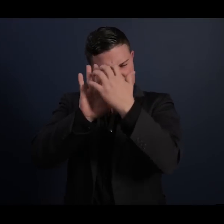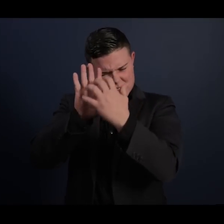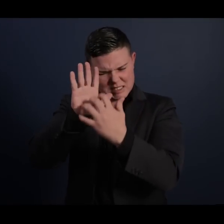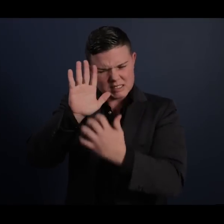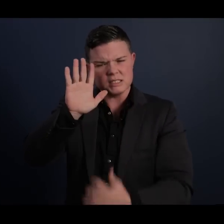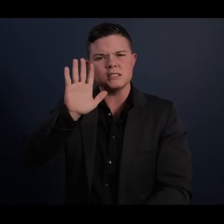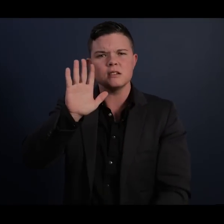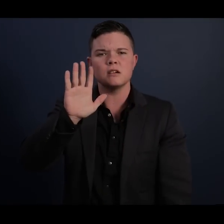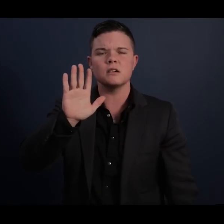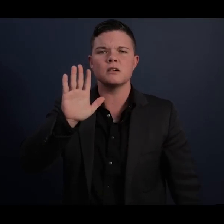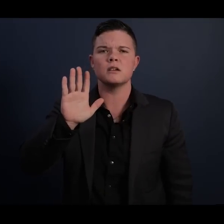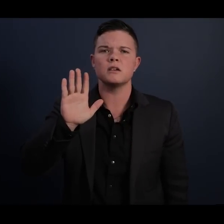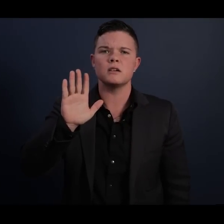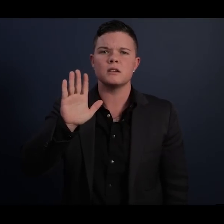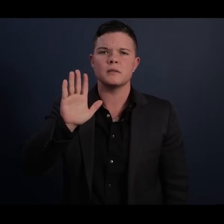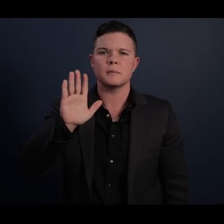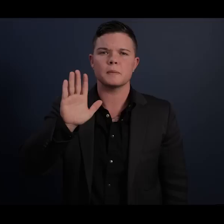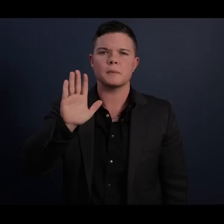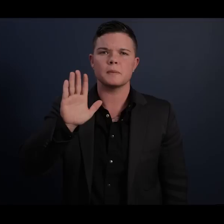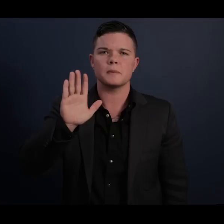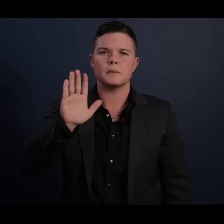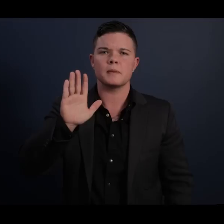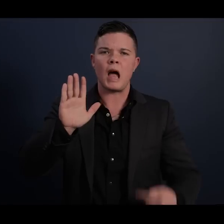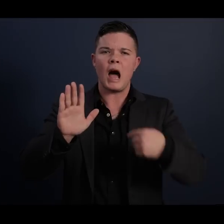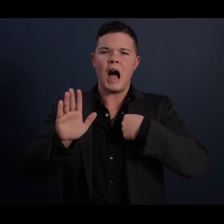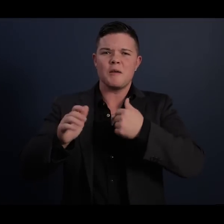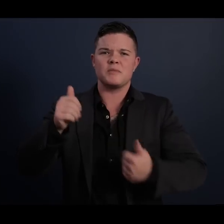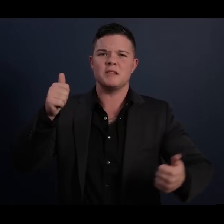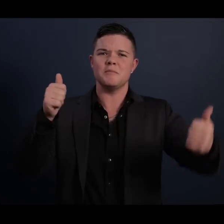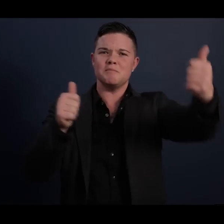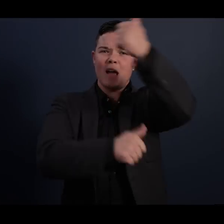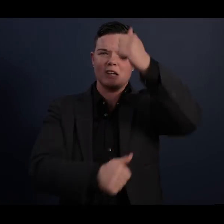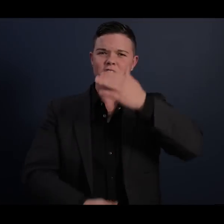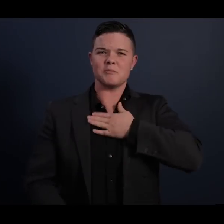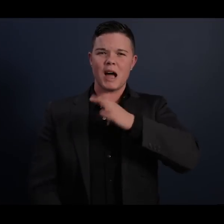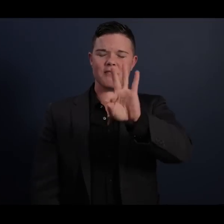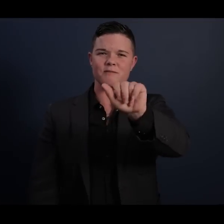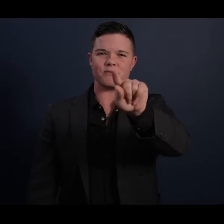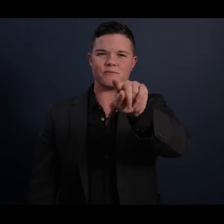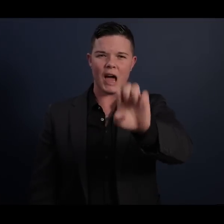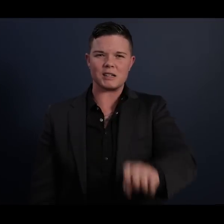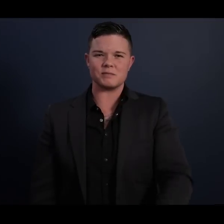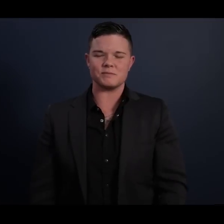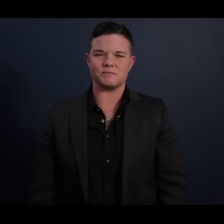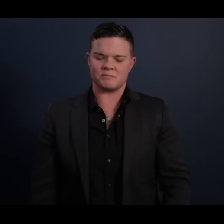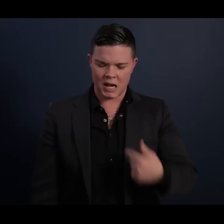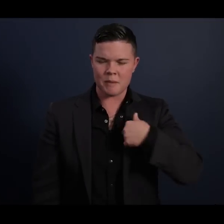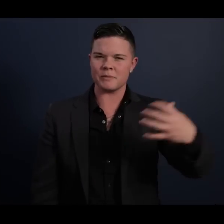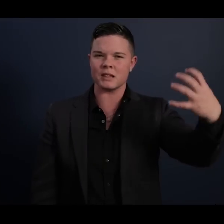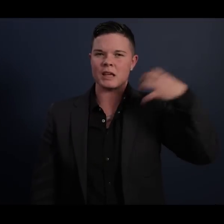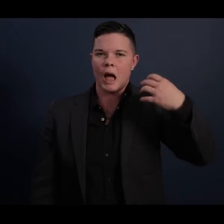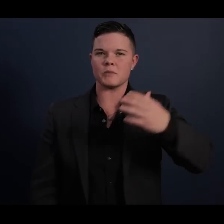scroll. I am the master of my fate. I am the captain of my soul.